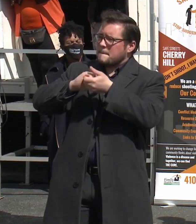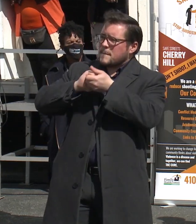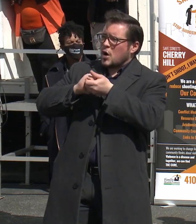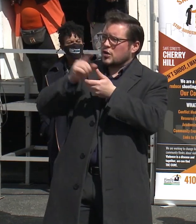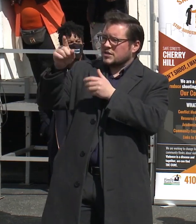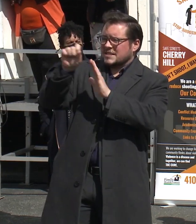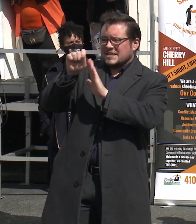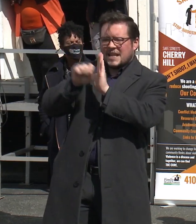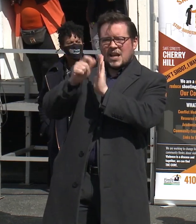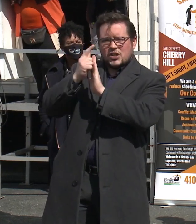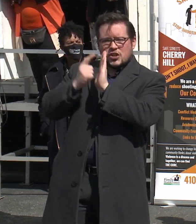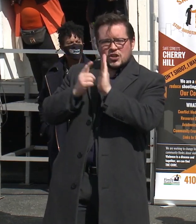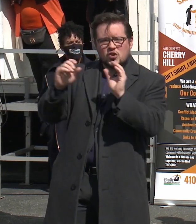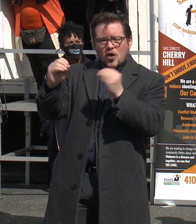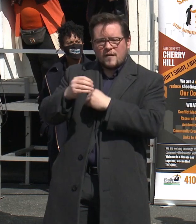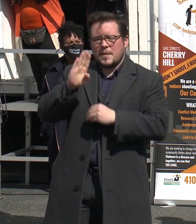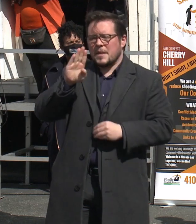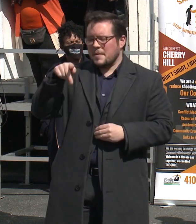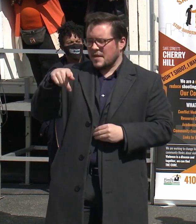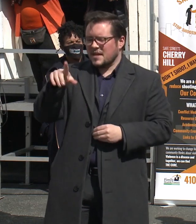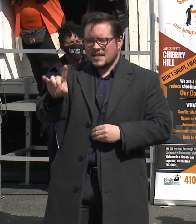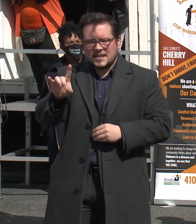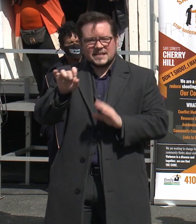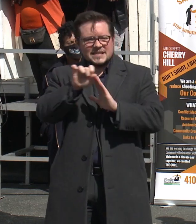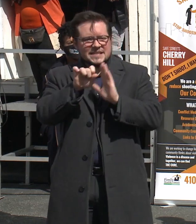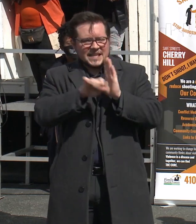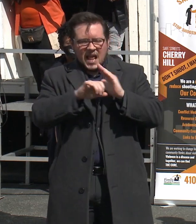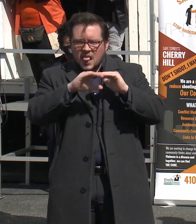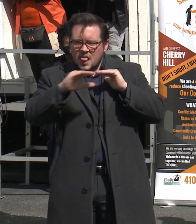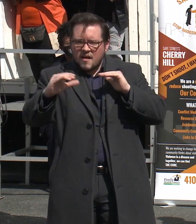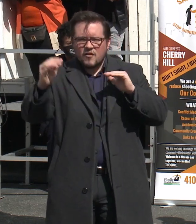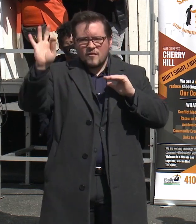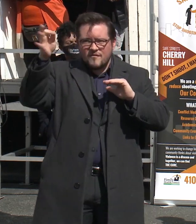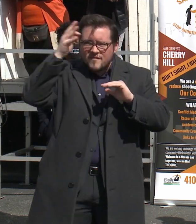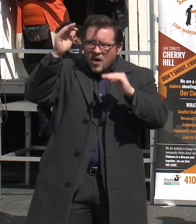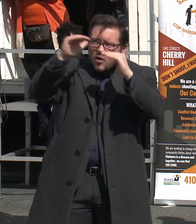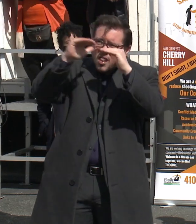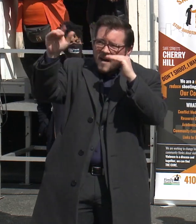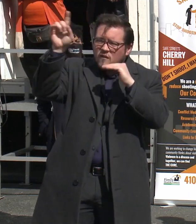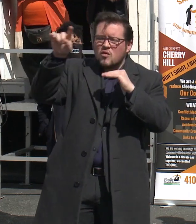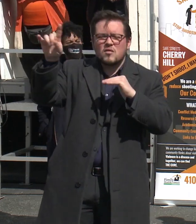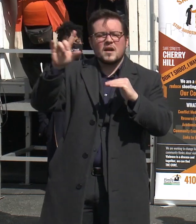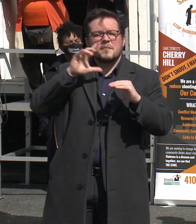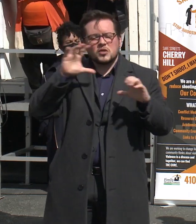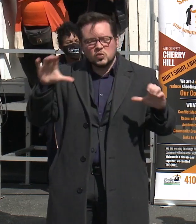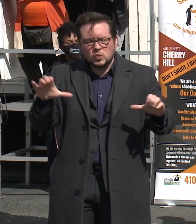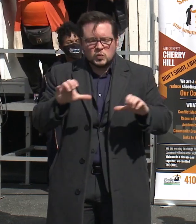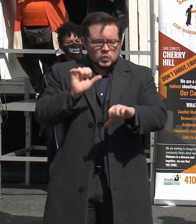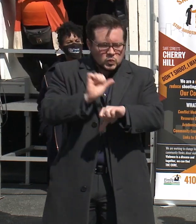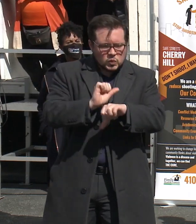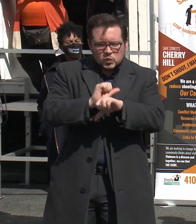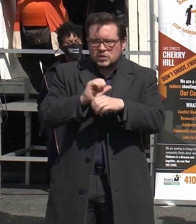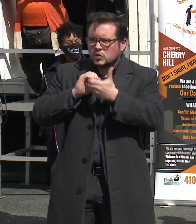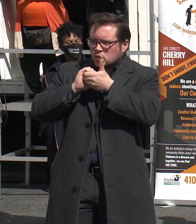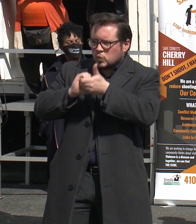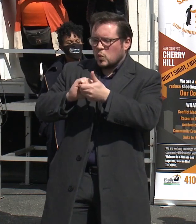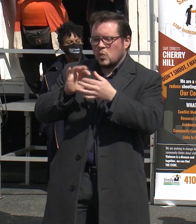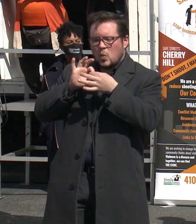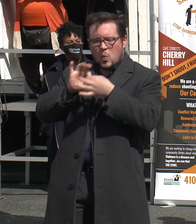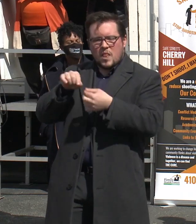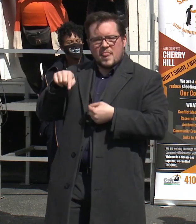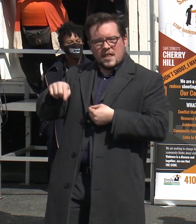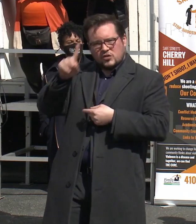Attorney's Office, BPD, state, and federal level, have been doing the groundwork associated with this strategy for about a year now.